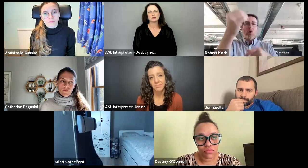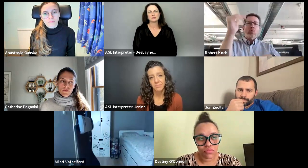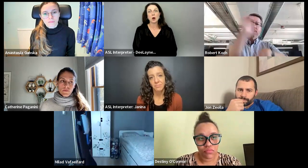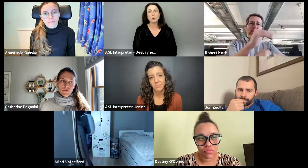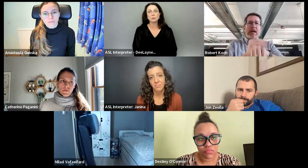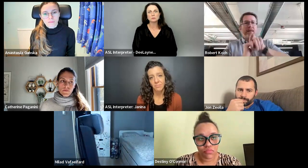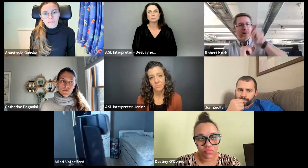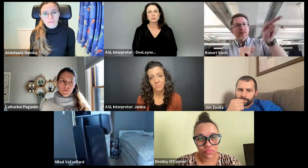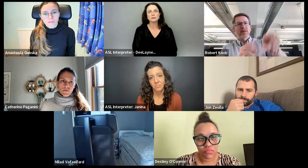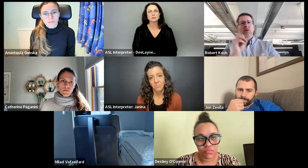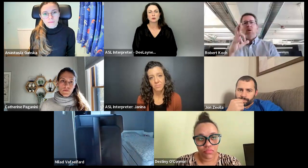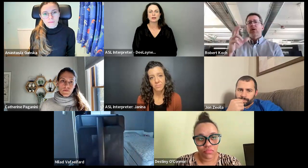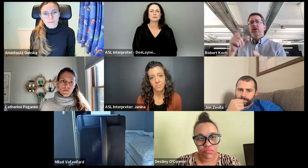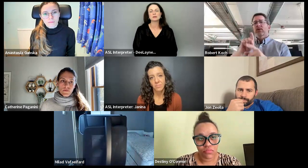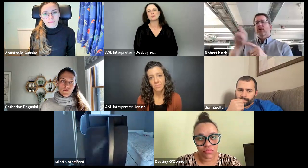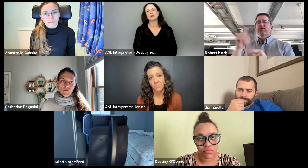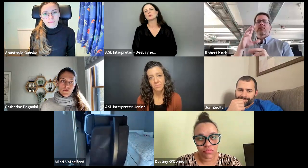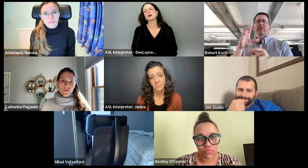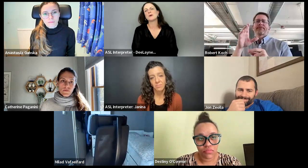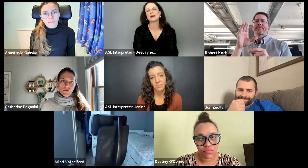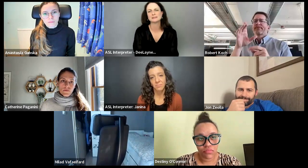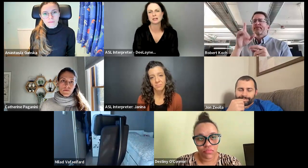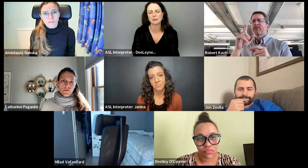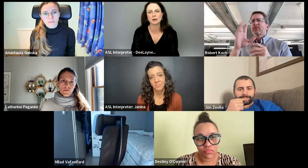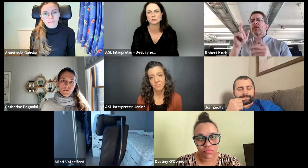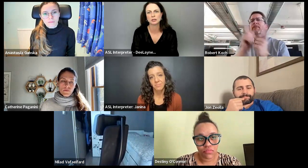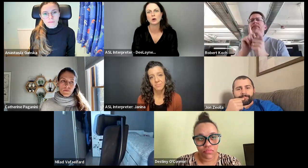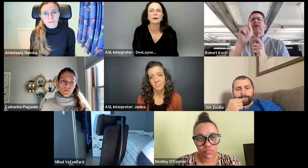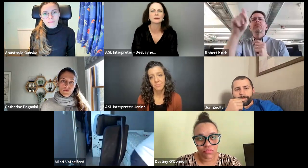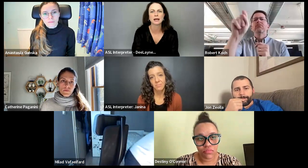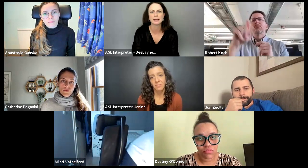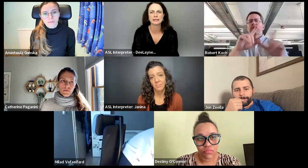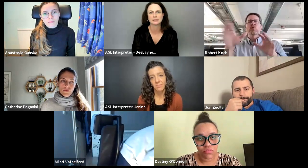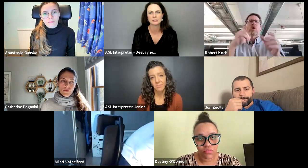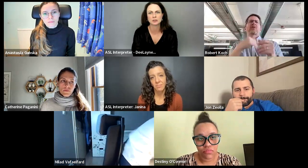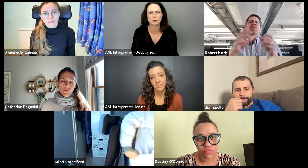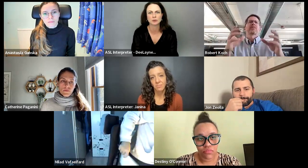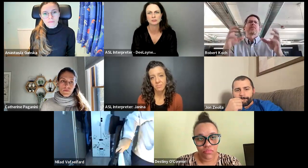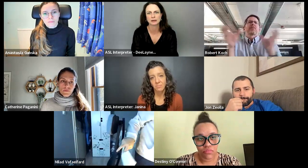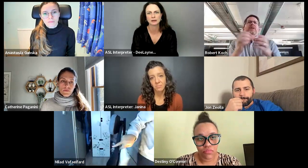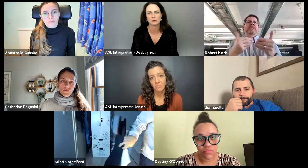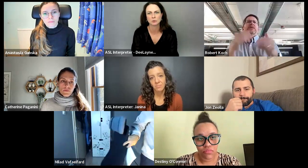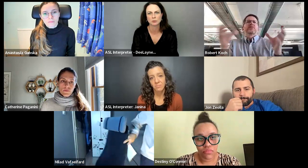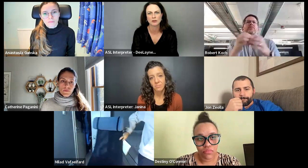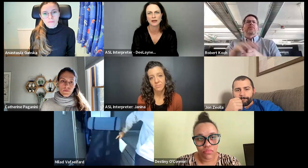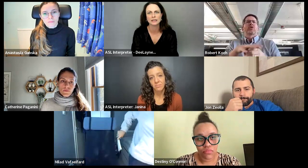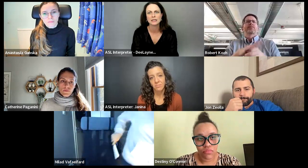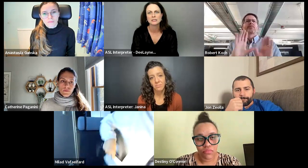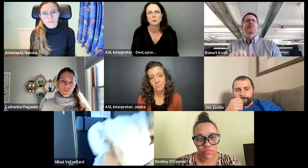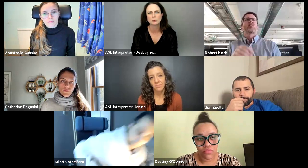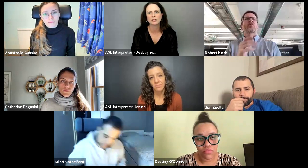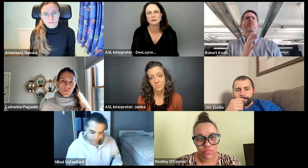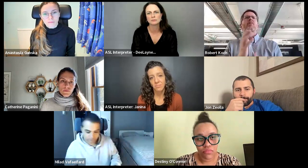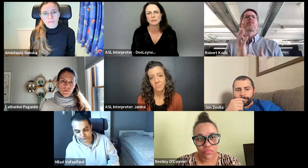And, oh, so, you know, we'll go and talk about who's going to go where tonight and get the interpreters on board with all that.